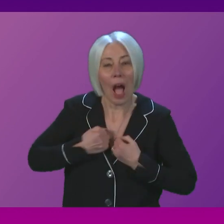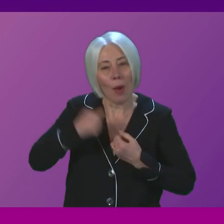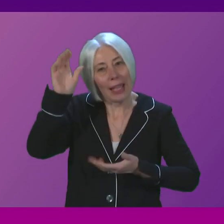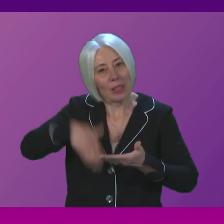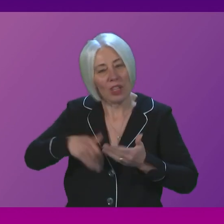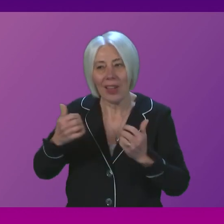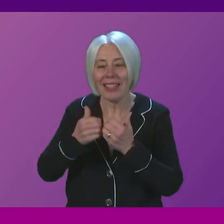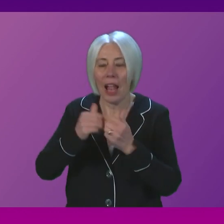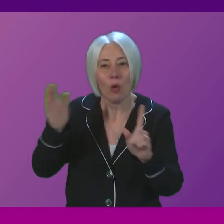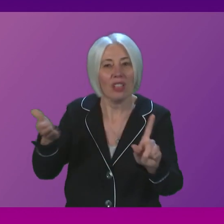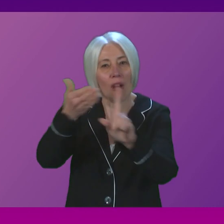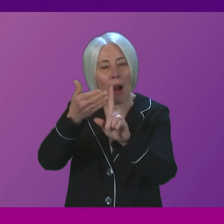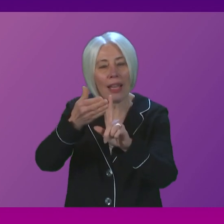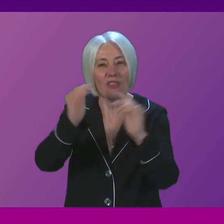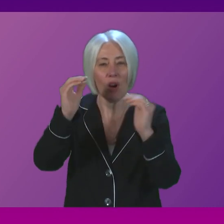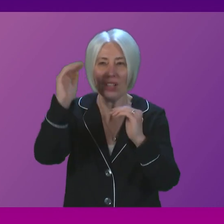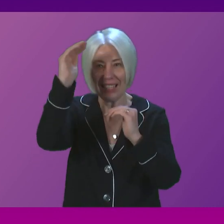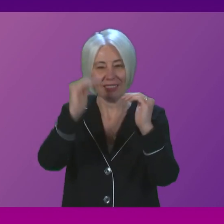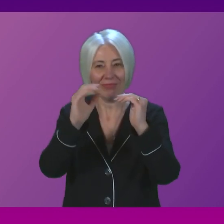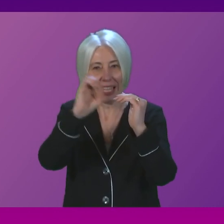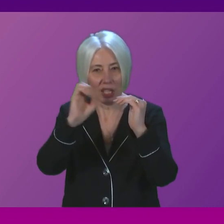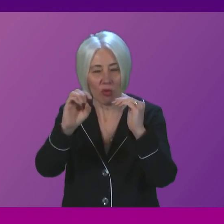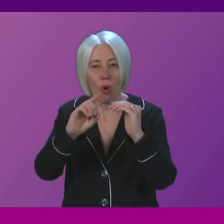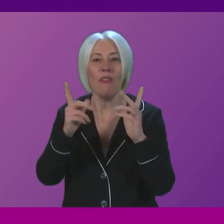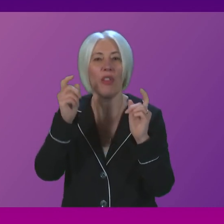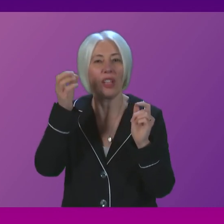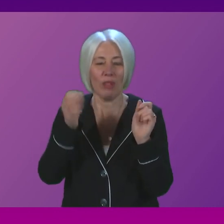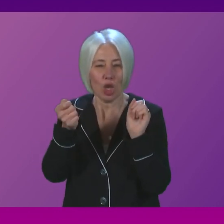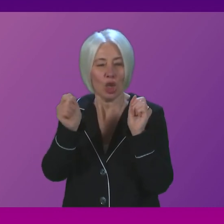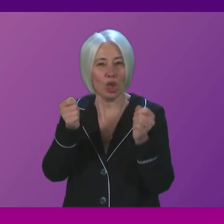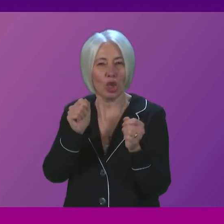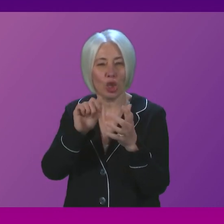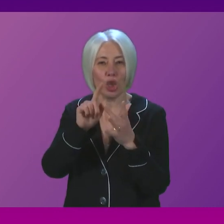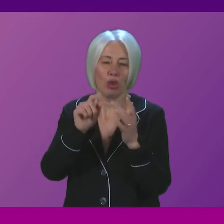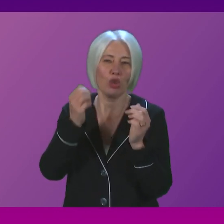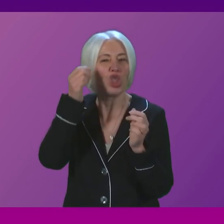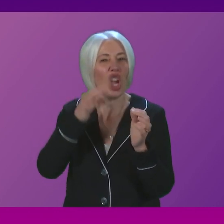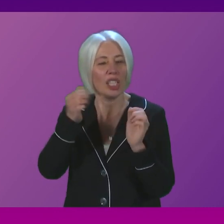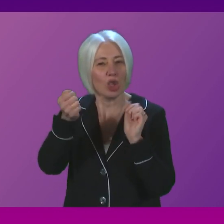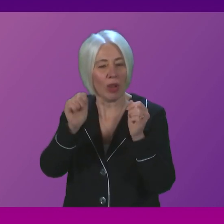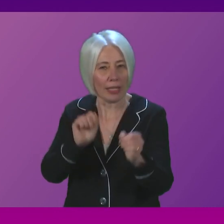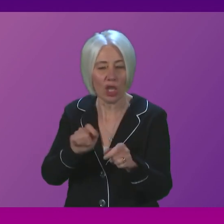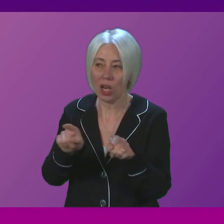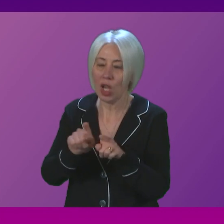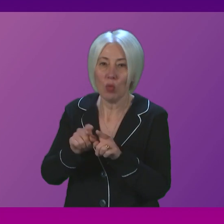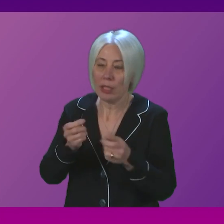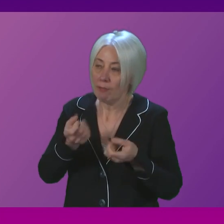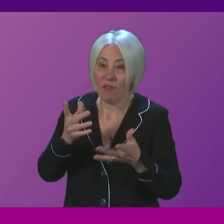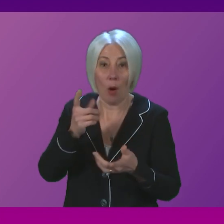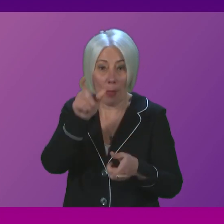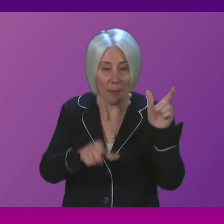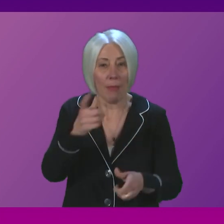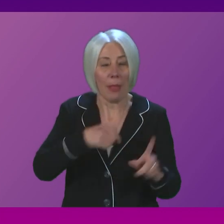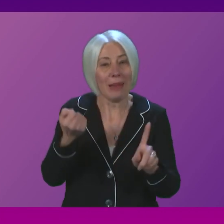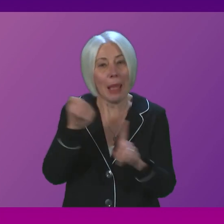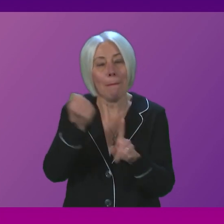net zero targets at home as part of our just transition and also by helping to amplify the voices of those most impacted